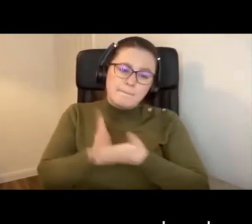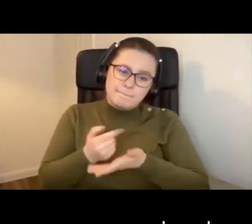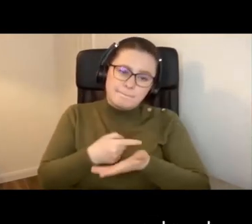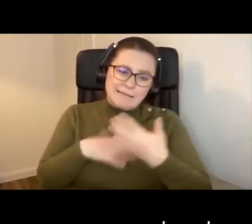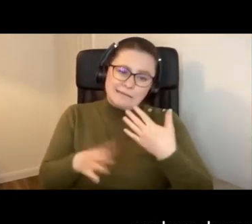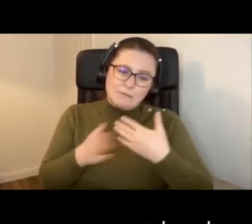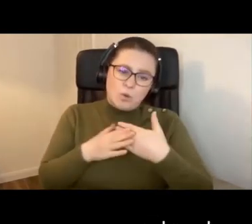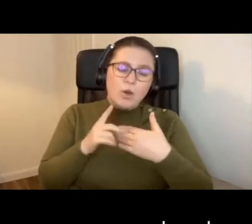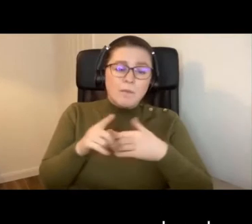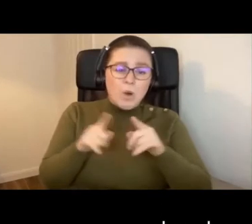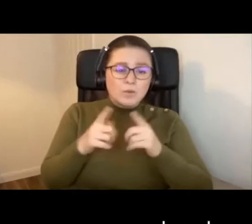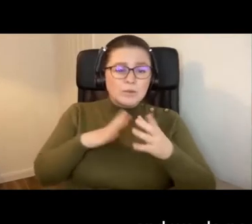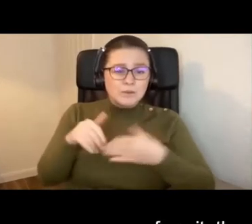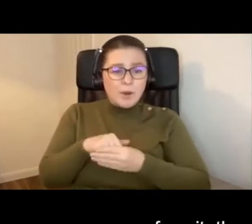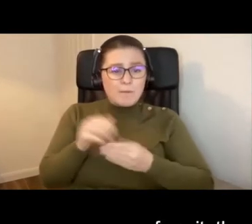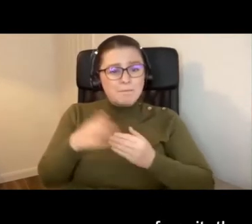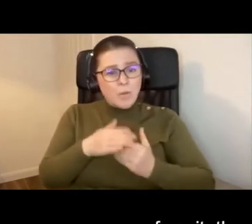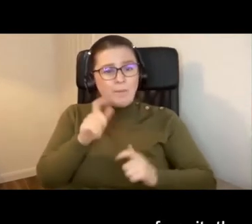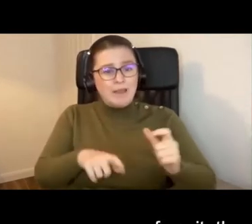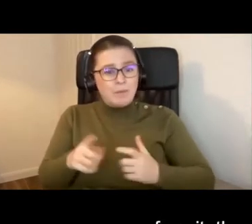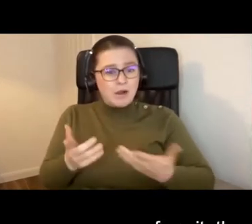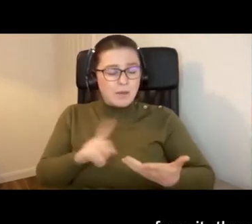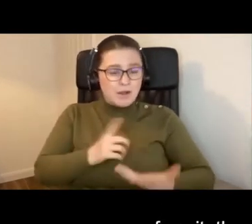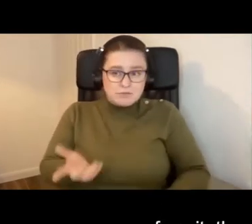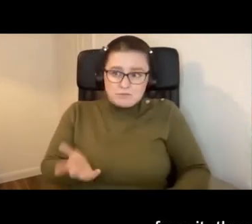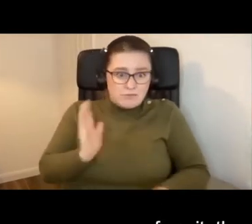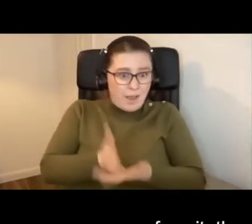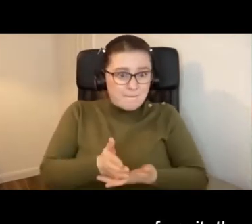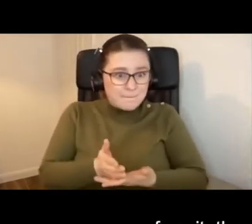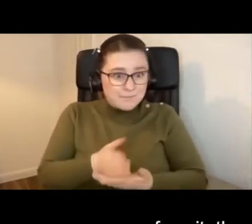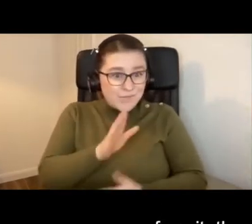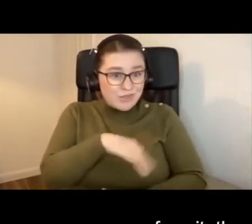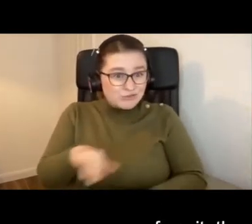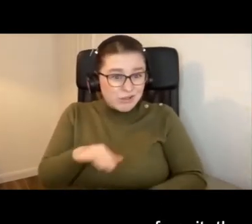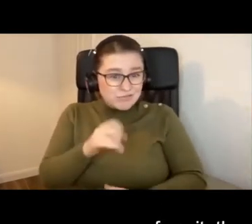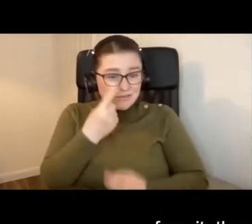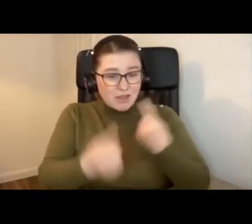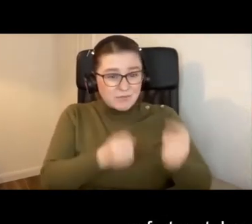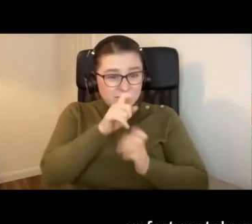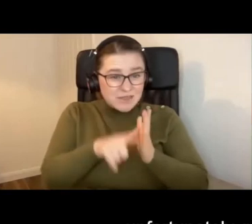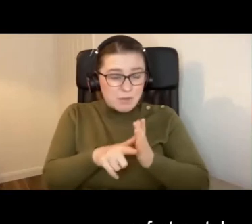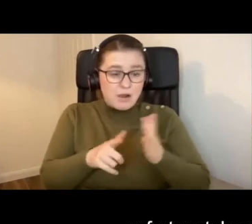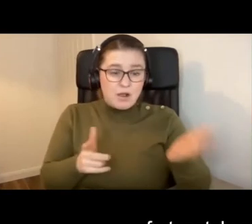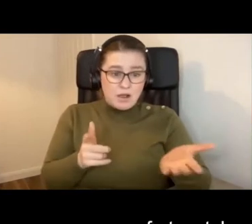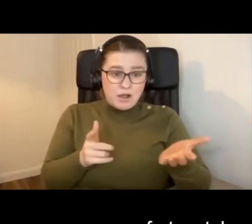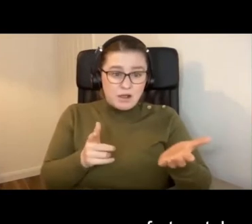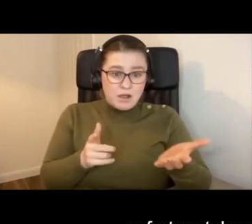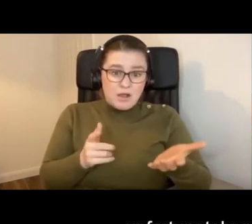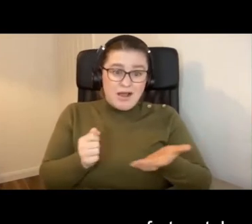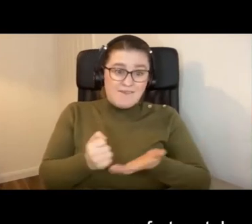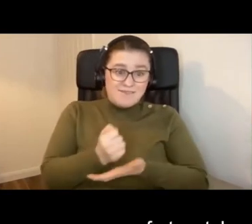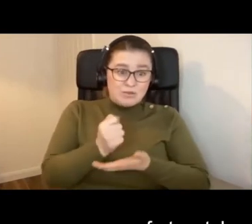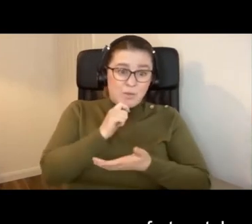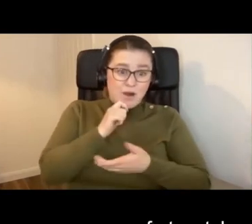need to include a lot more people because, let's face it, the children that are disabled right now are, unfortunately,